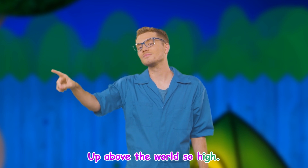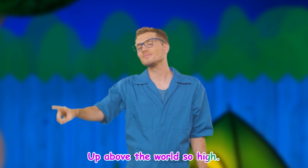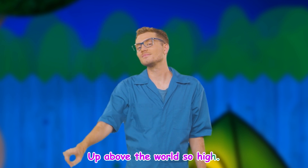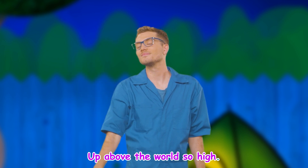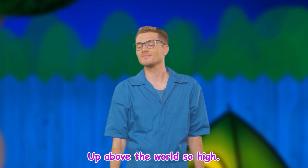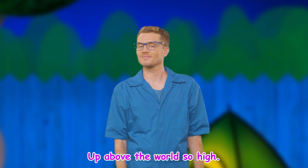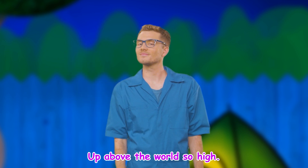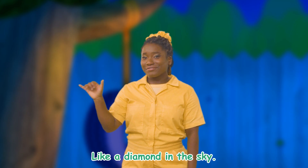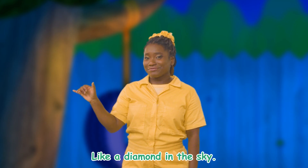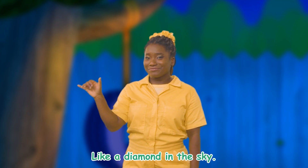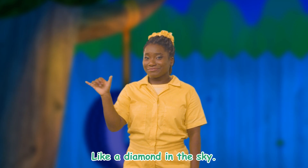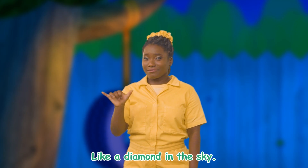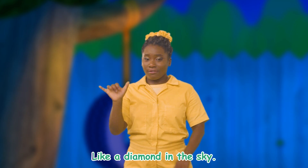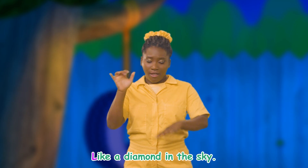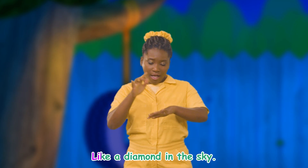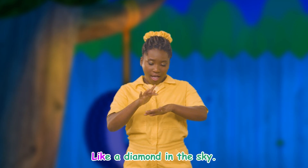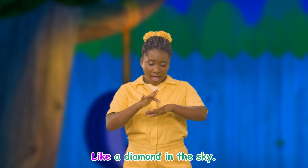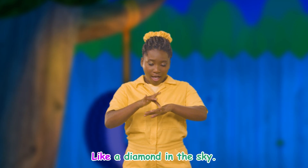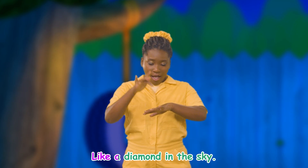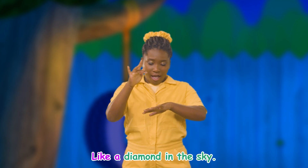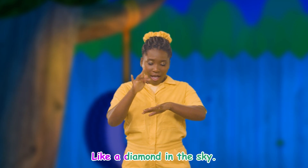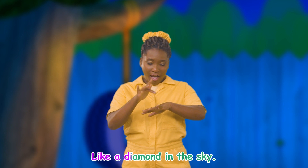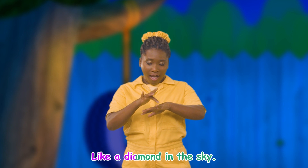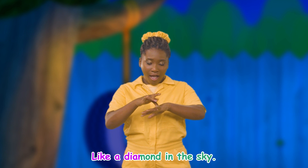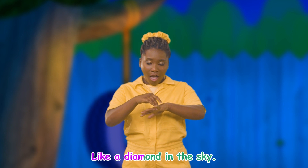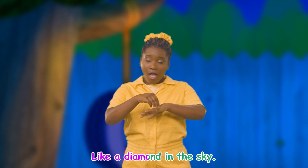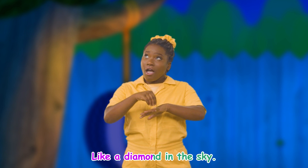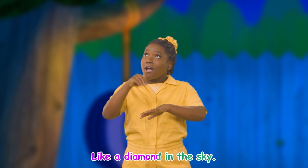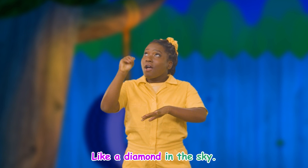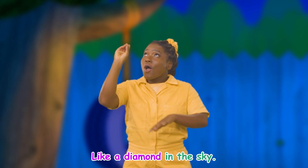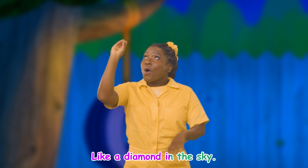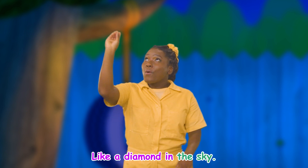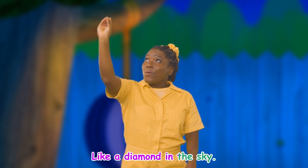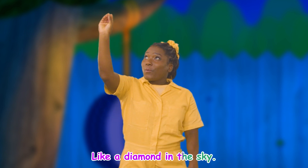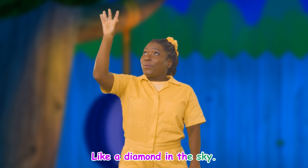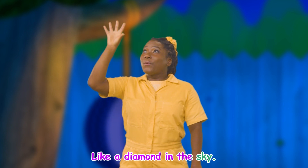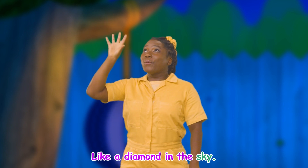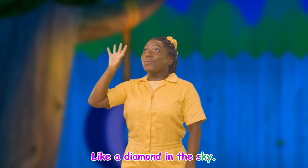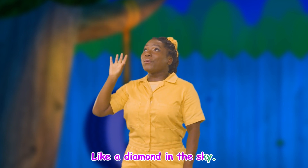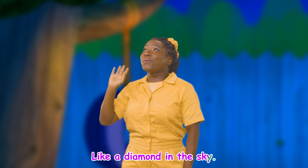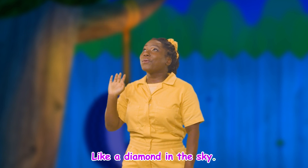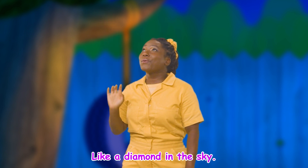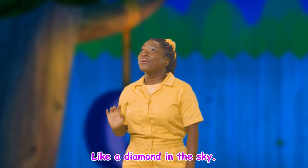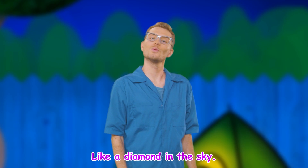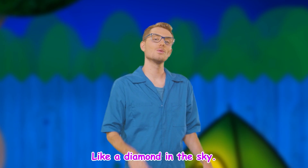high Like a diamond in the sky